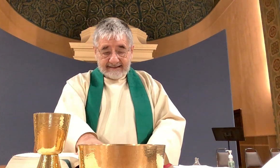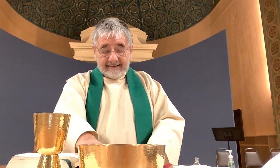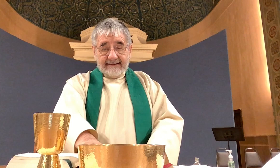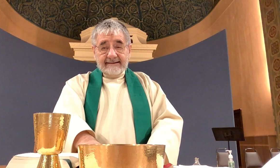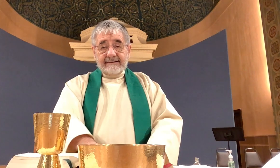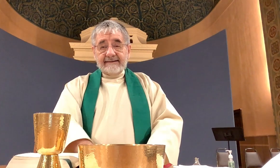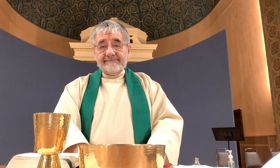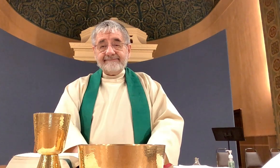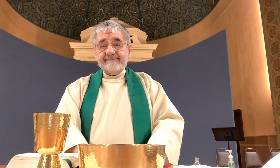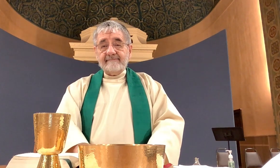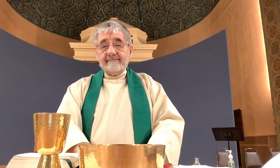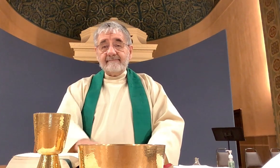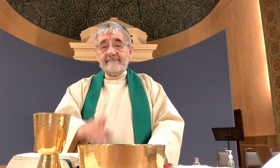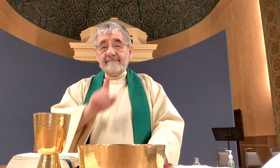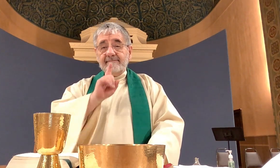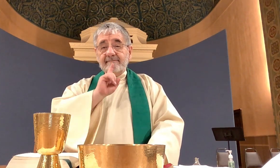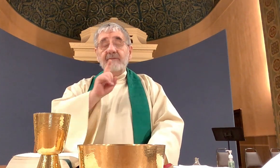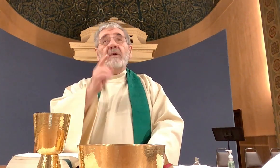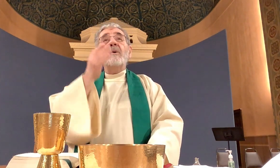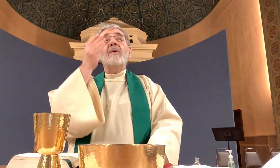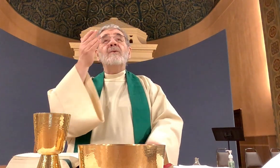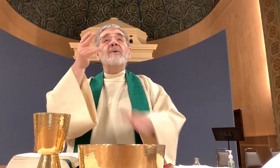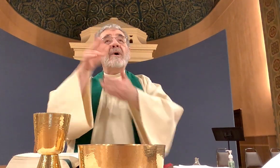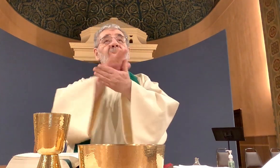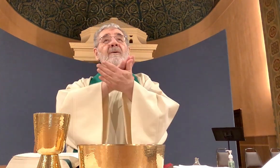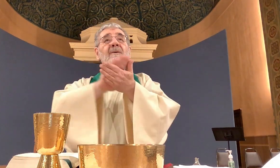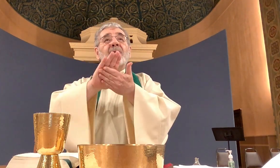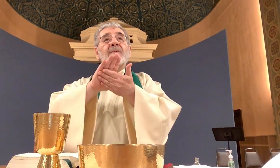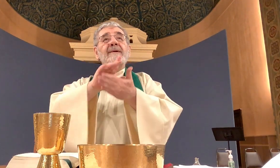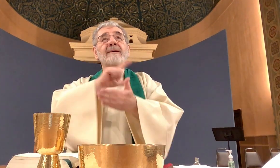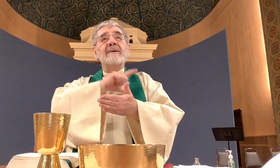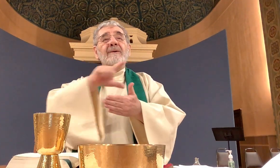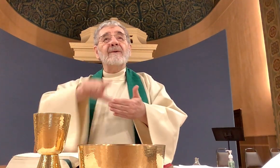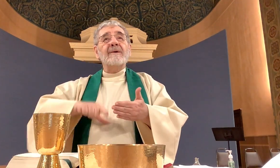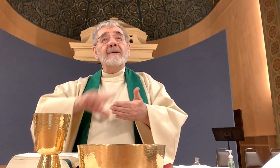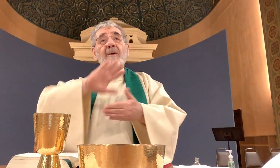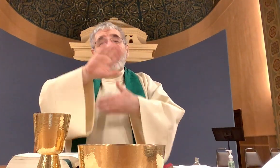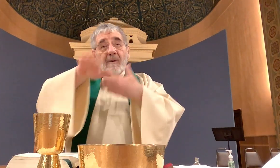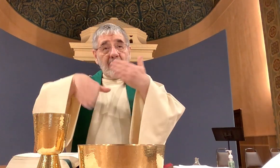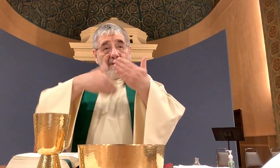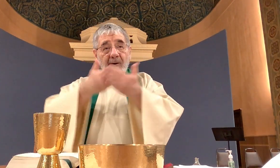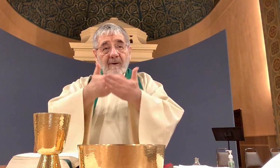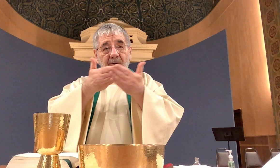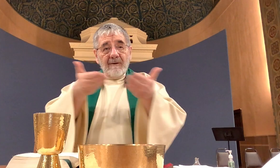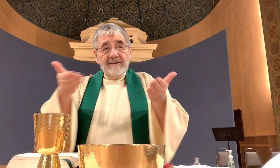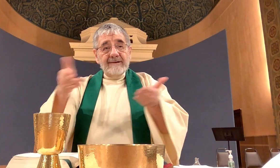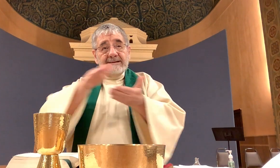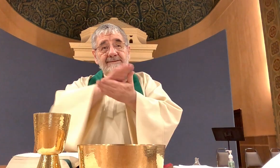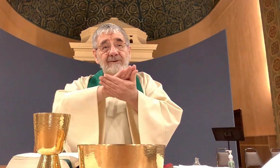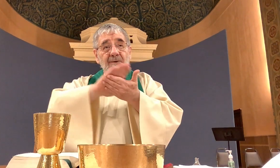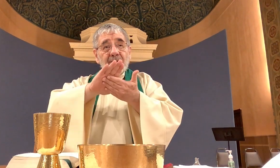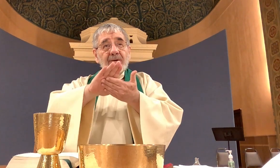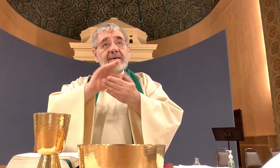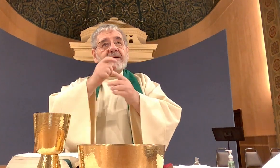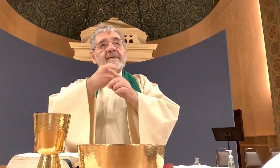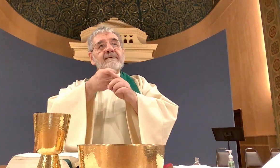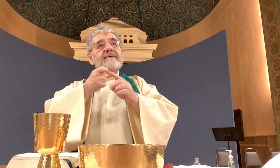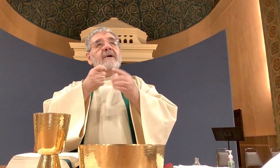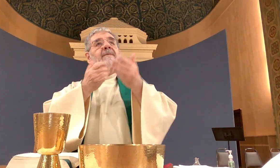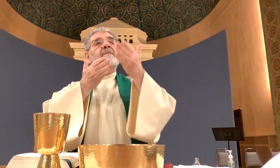you are indeed holy O Lord the fount of all holiness make holy therefore these